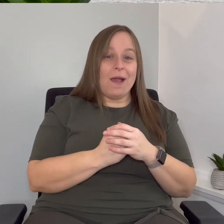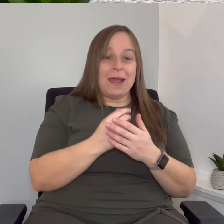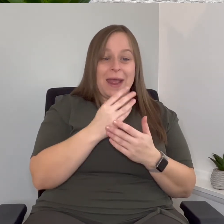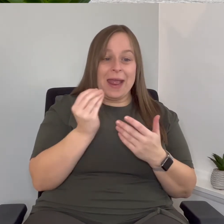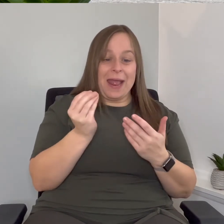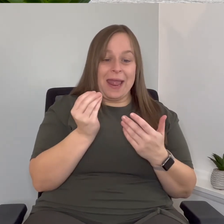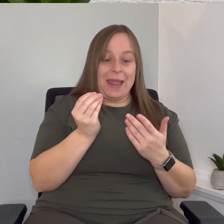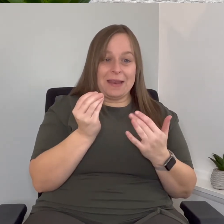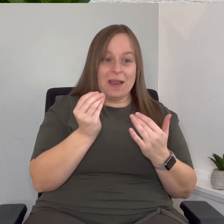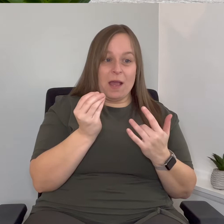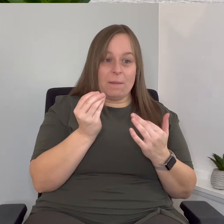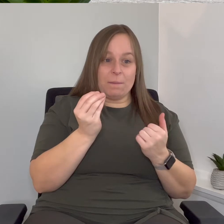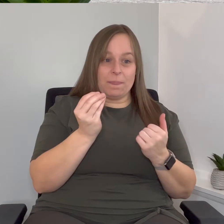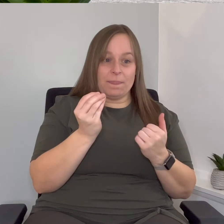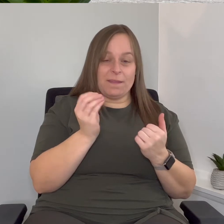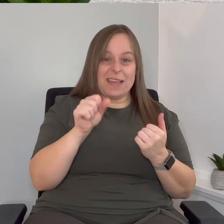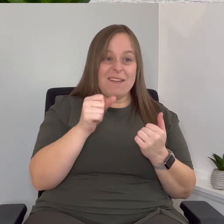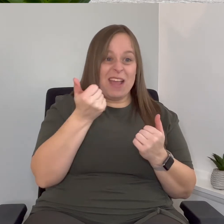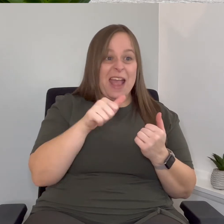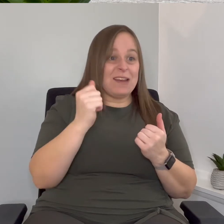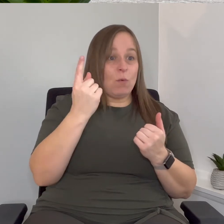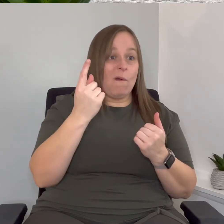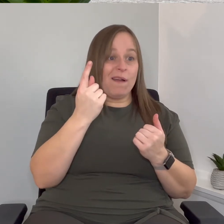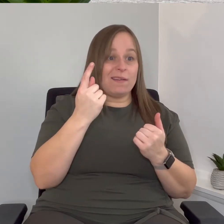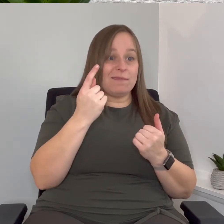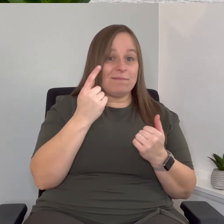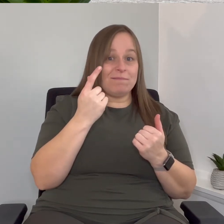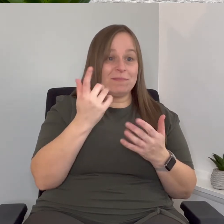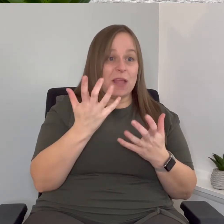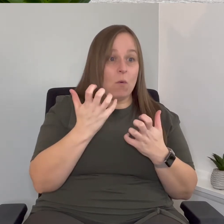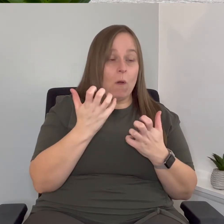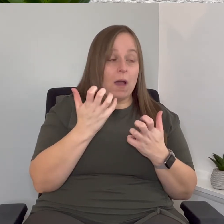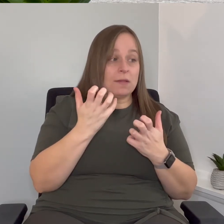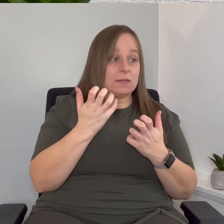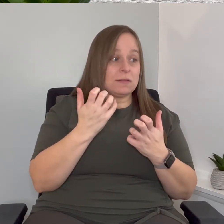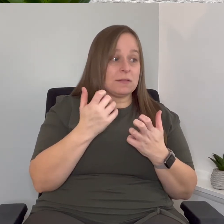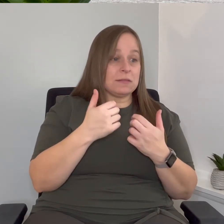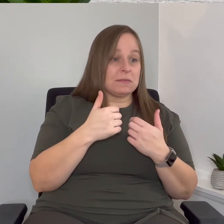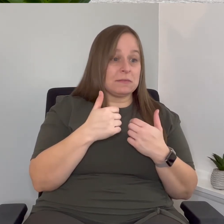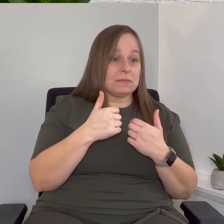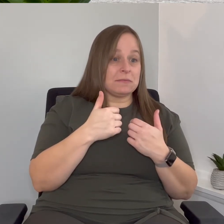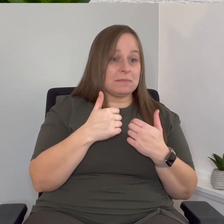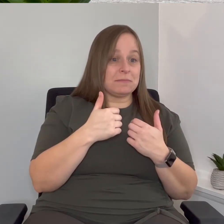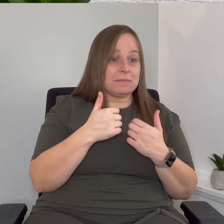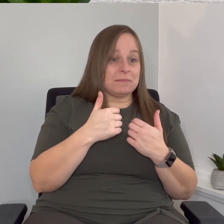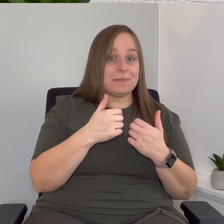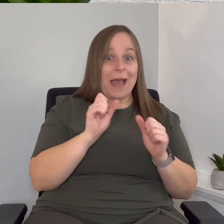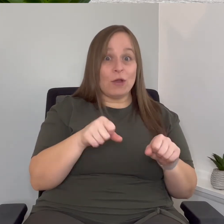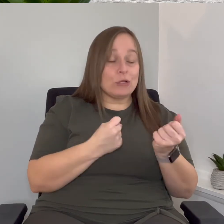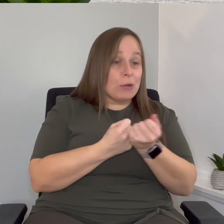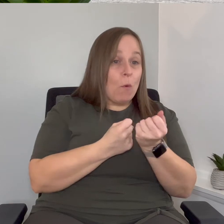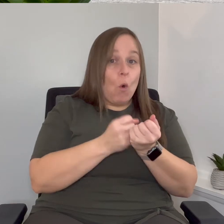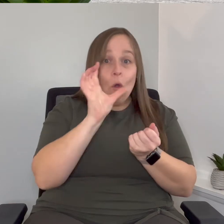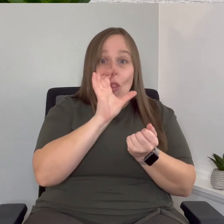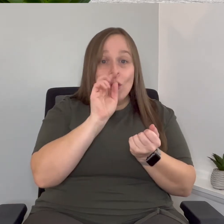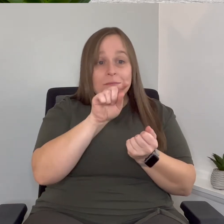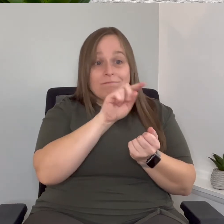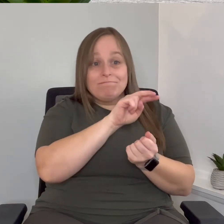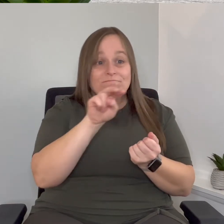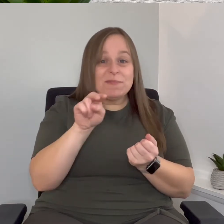and um but yeah if you have anyone that would like to you know that I could support or look at their their content